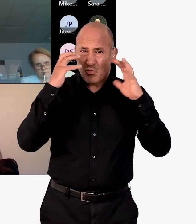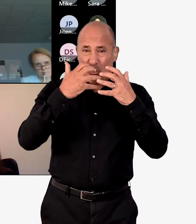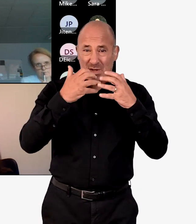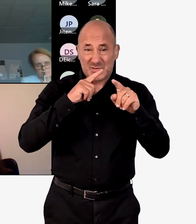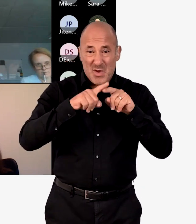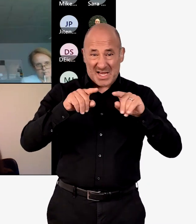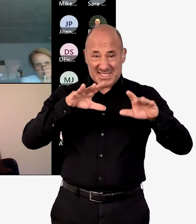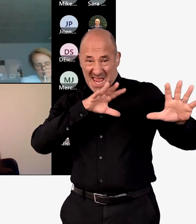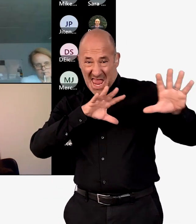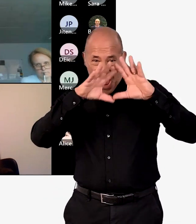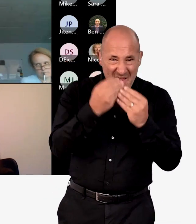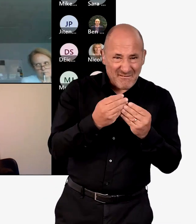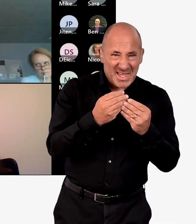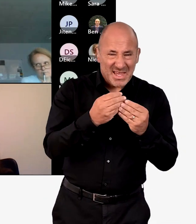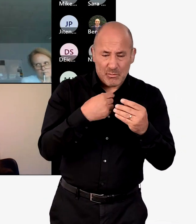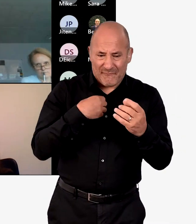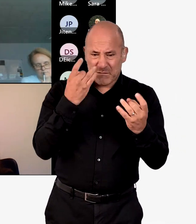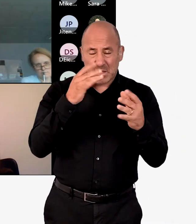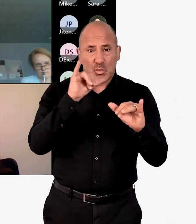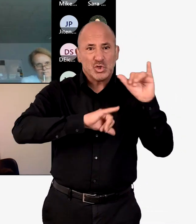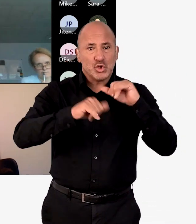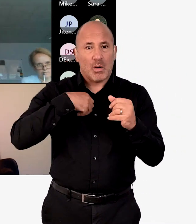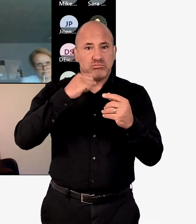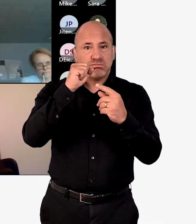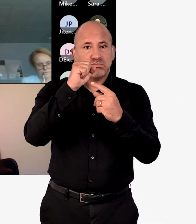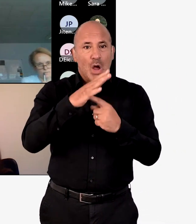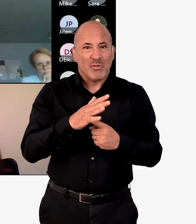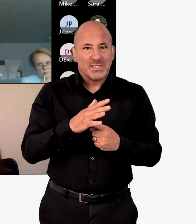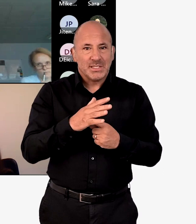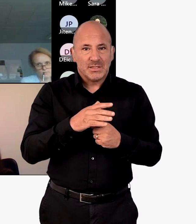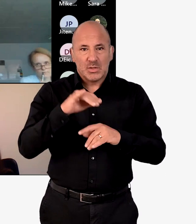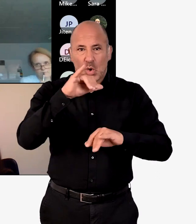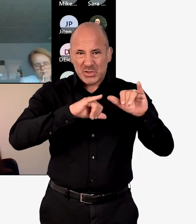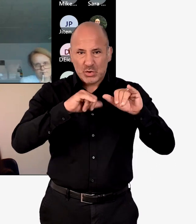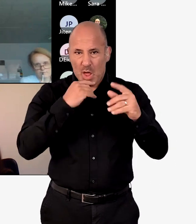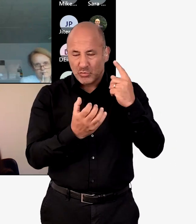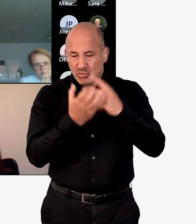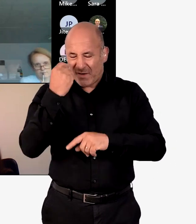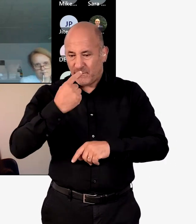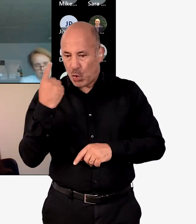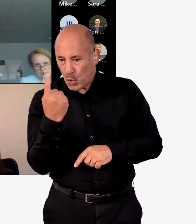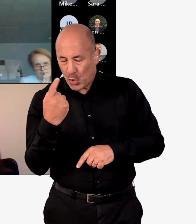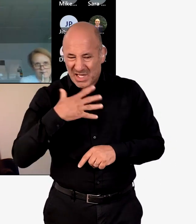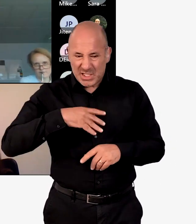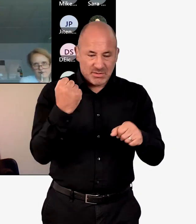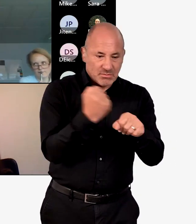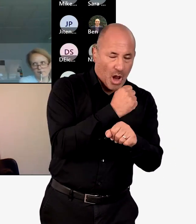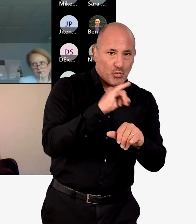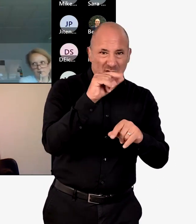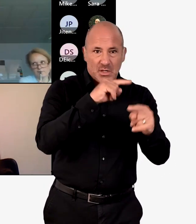And my worry is that in trying to do everything, we don't actually work out exactly what our priorities are and